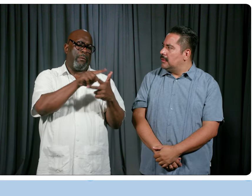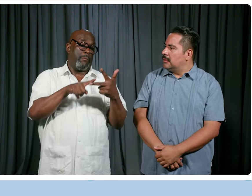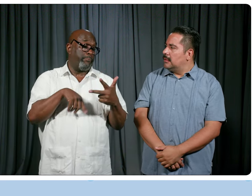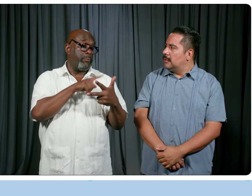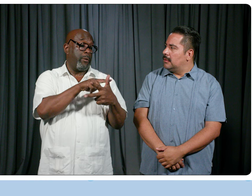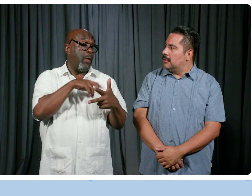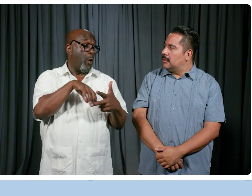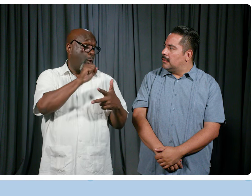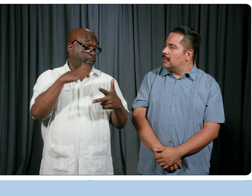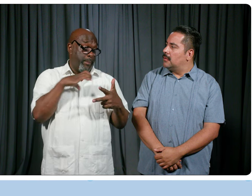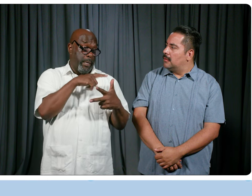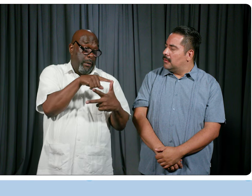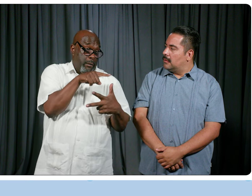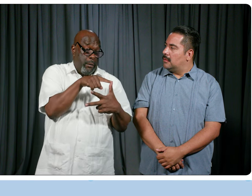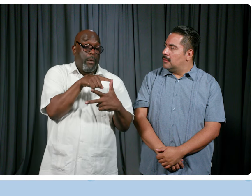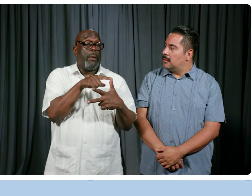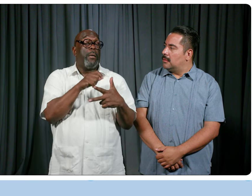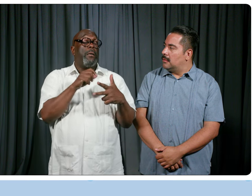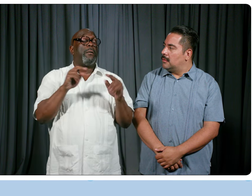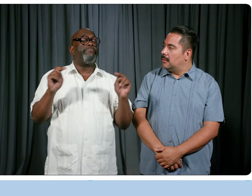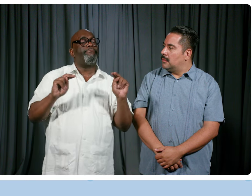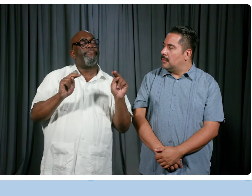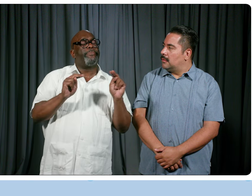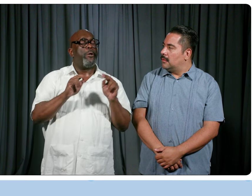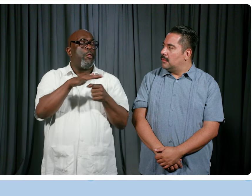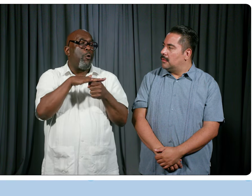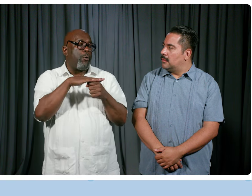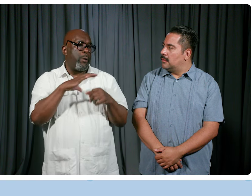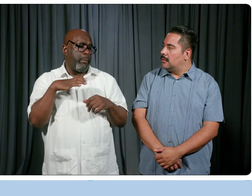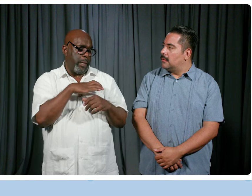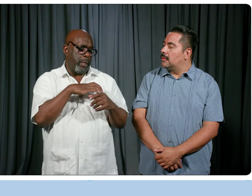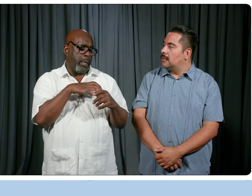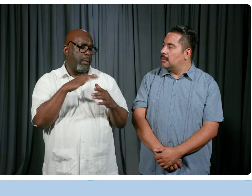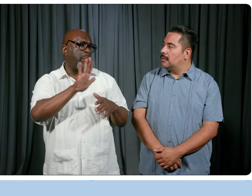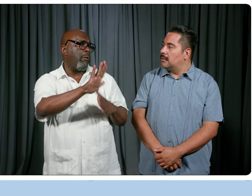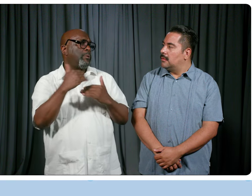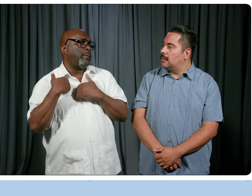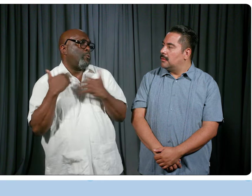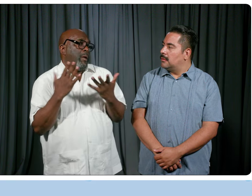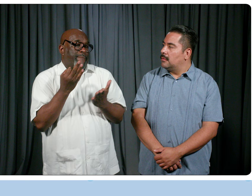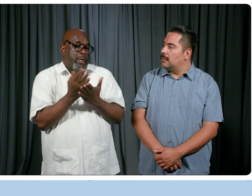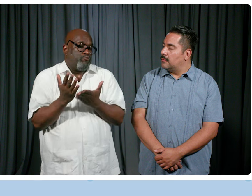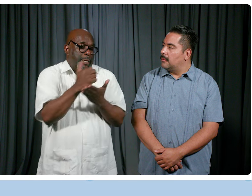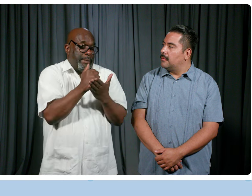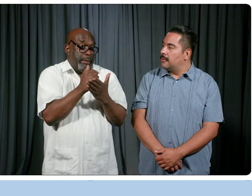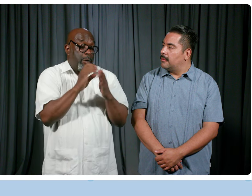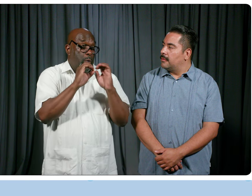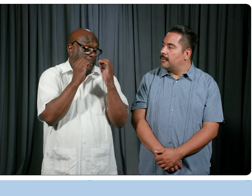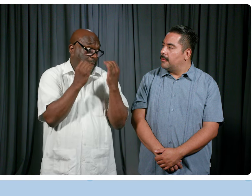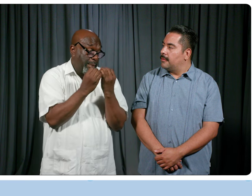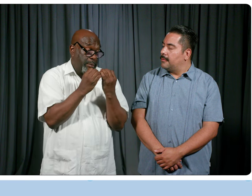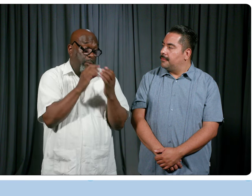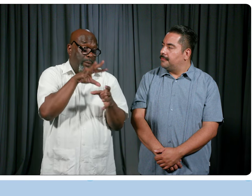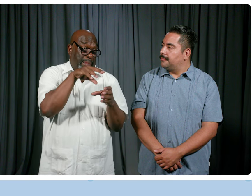There would be the host committee, which is the nonpartisan local committee that is responsible for fundraising and organization and